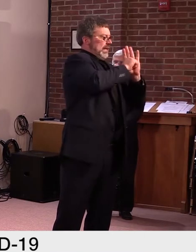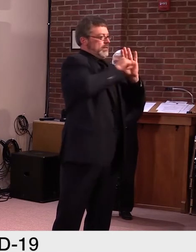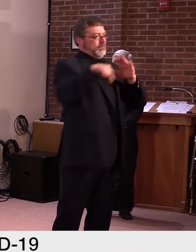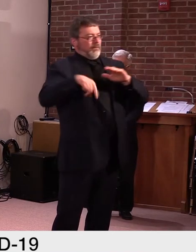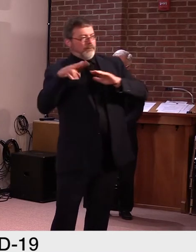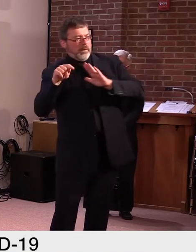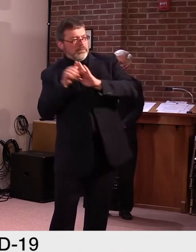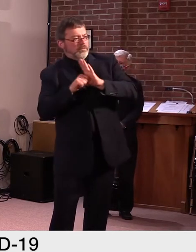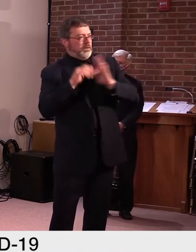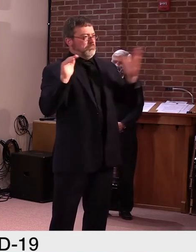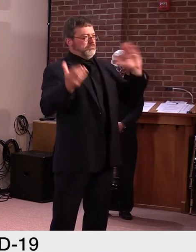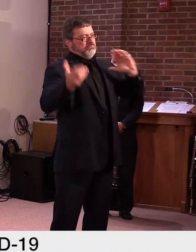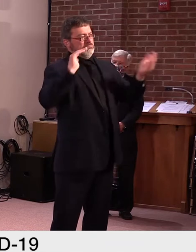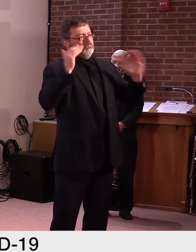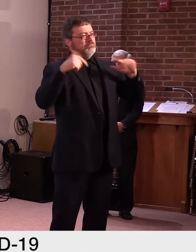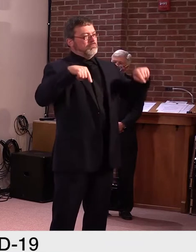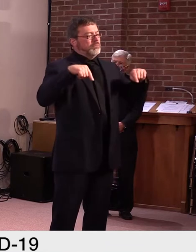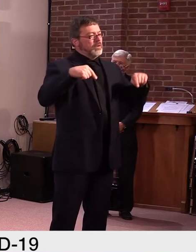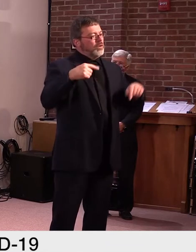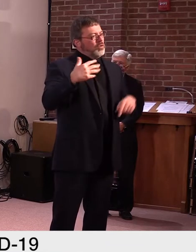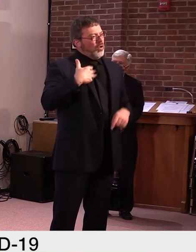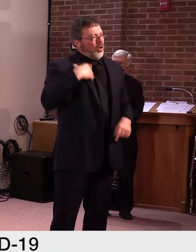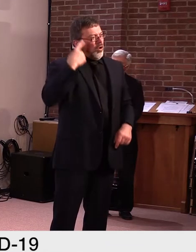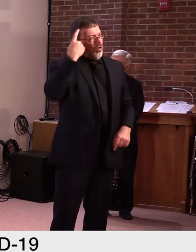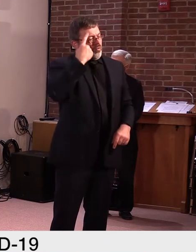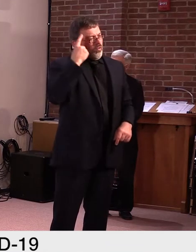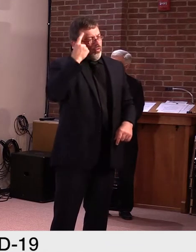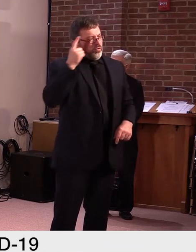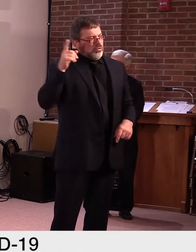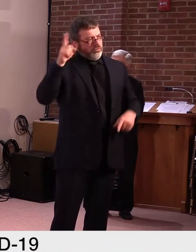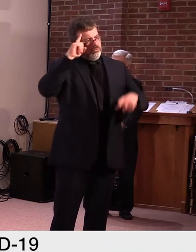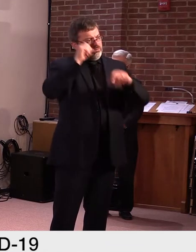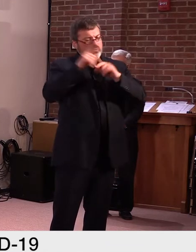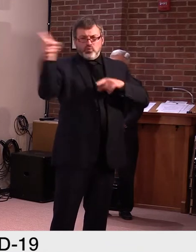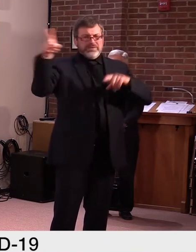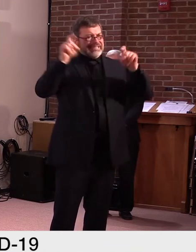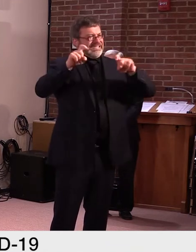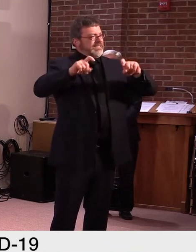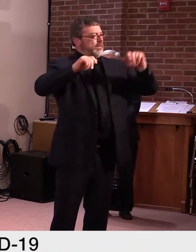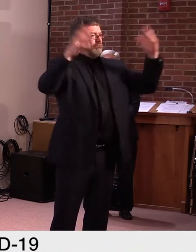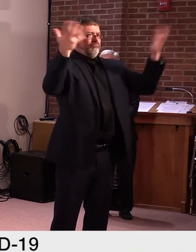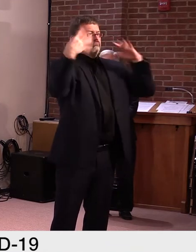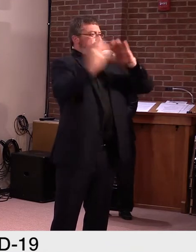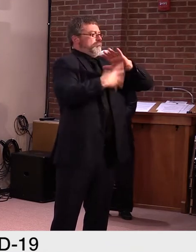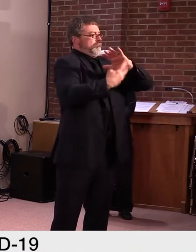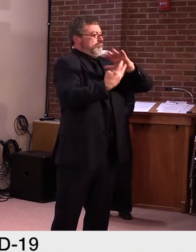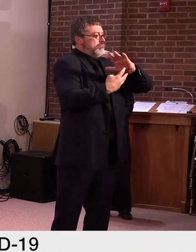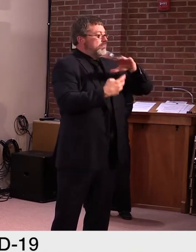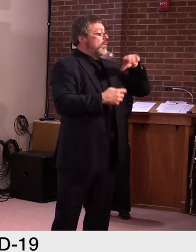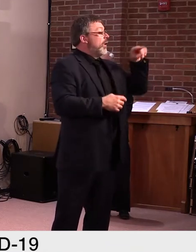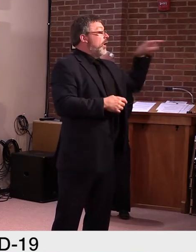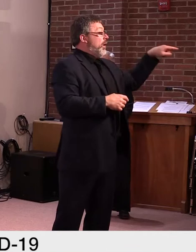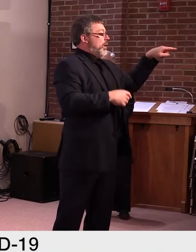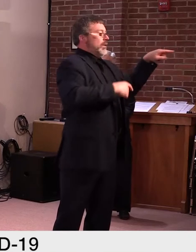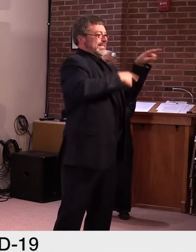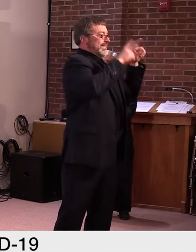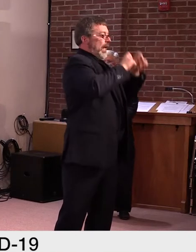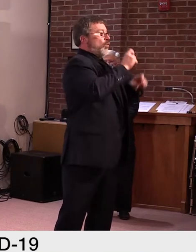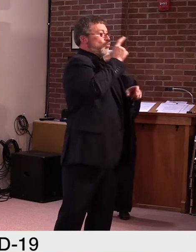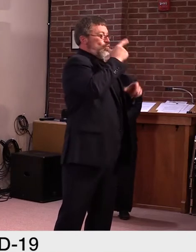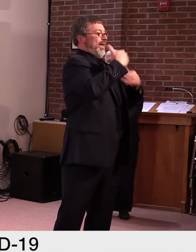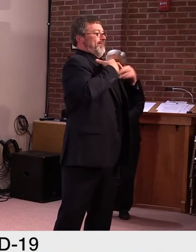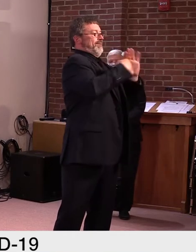apples with the states that are only testing asymptomatic people and, and what the, uh, positivity rate is in Vermont